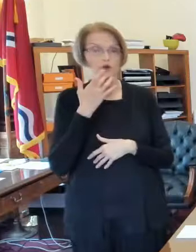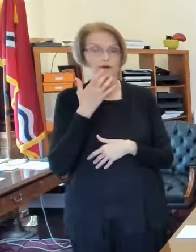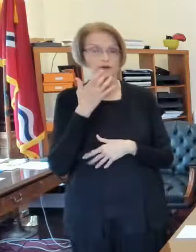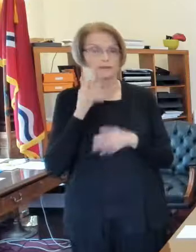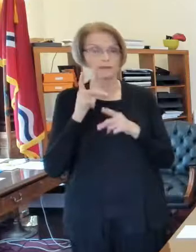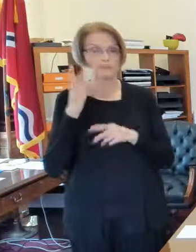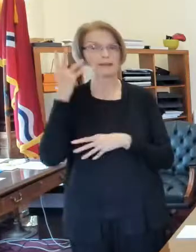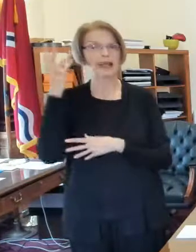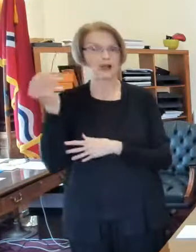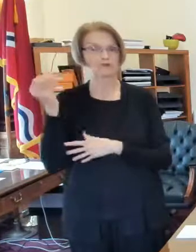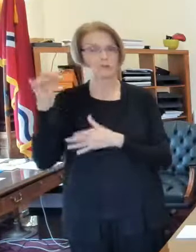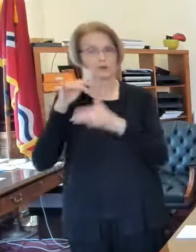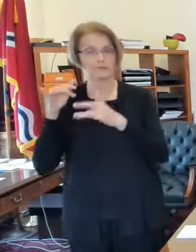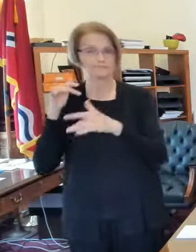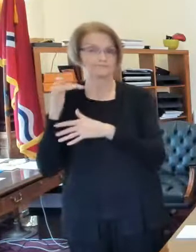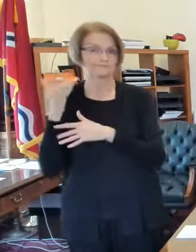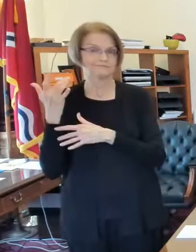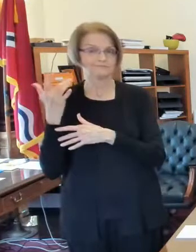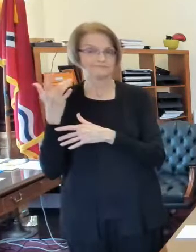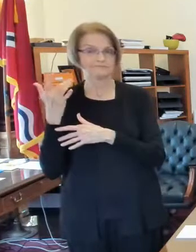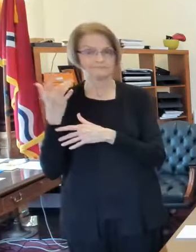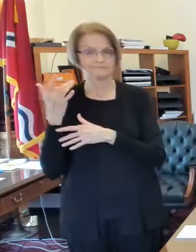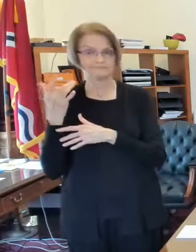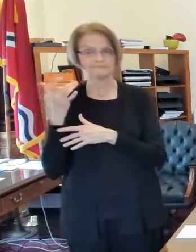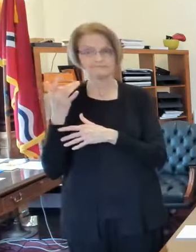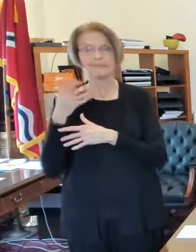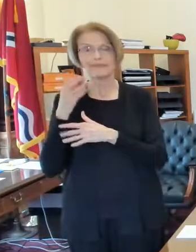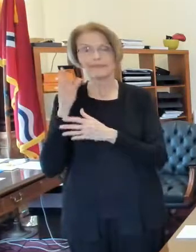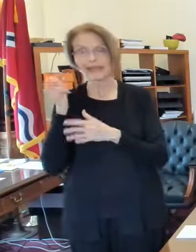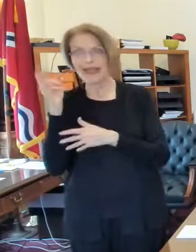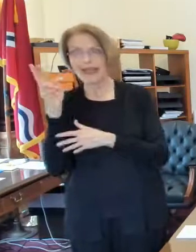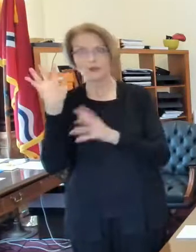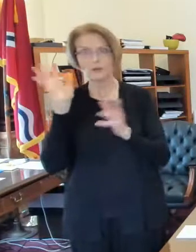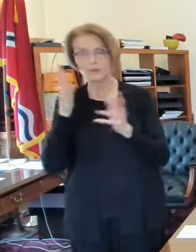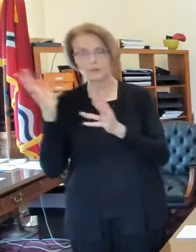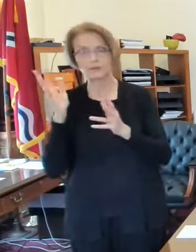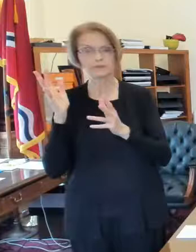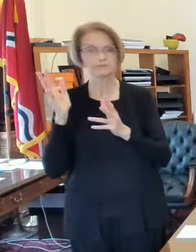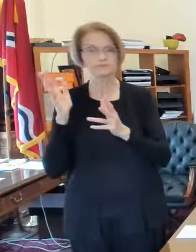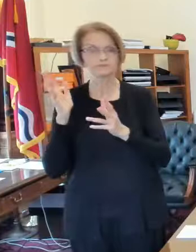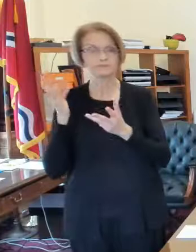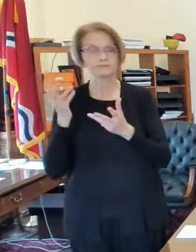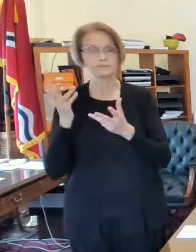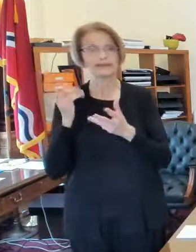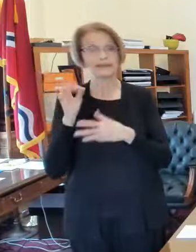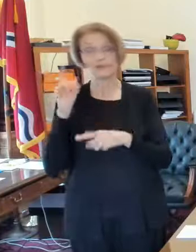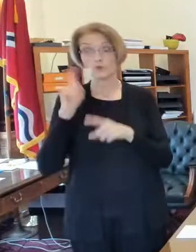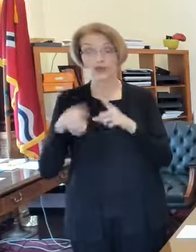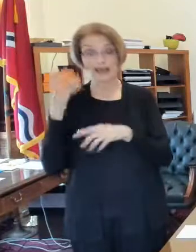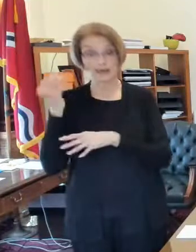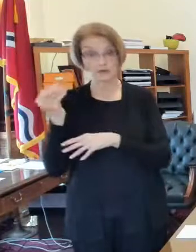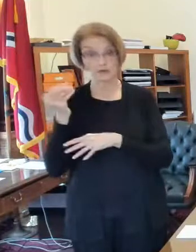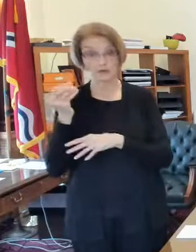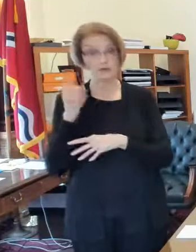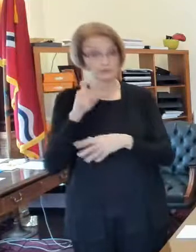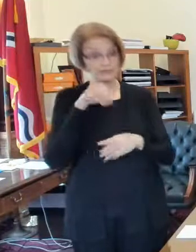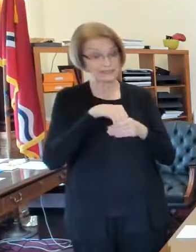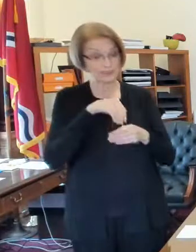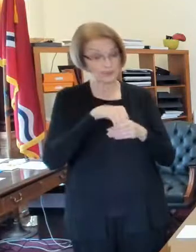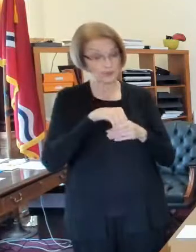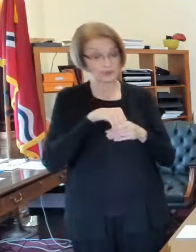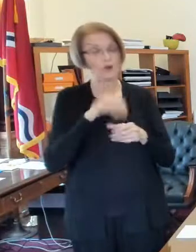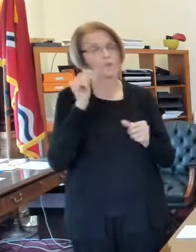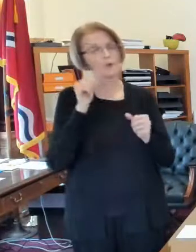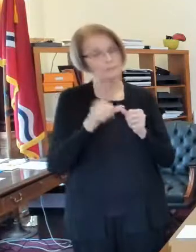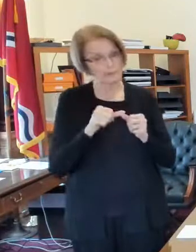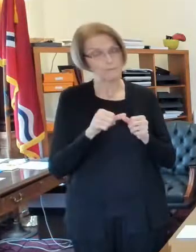gather outdoors because you have better ventilation however if you're not able to gather outdoors and you have to be in indoors again remind yourself